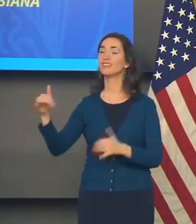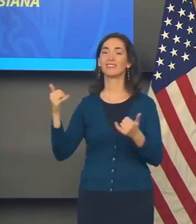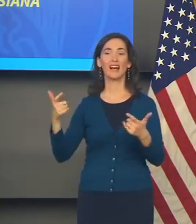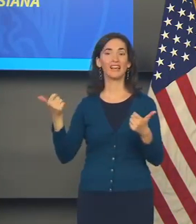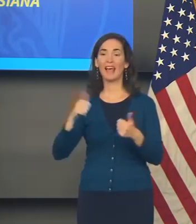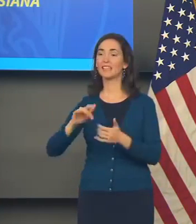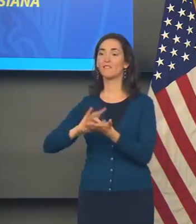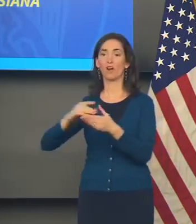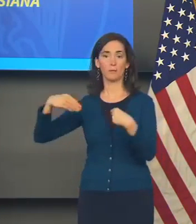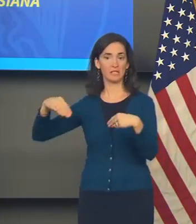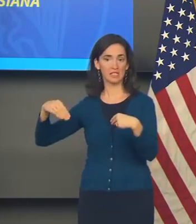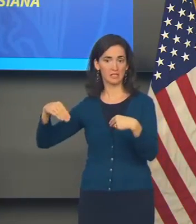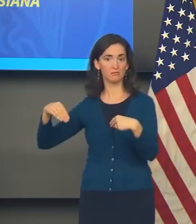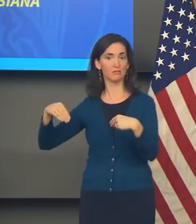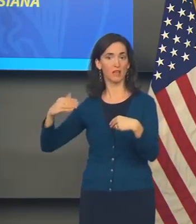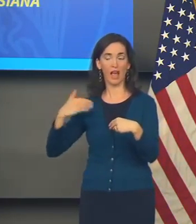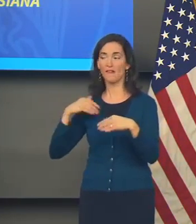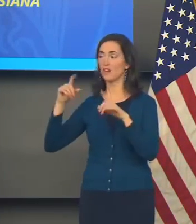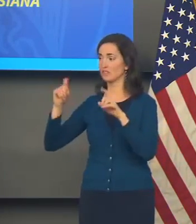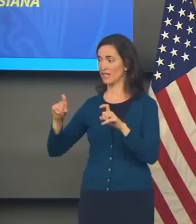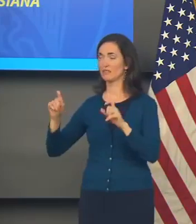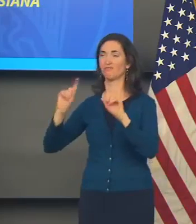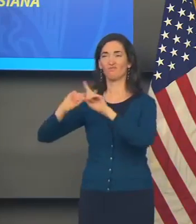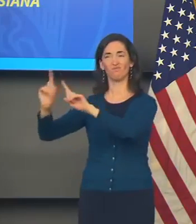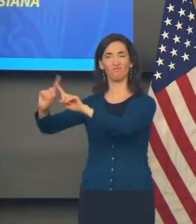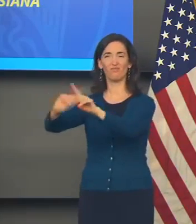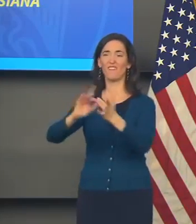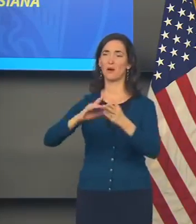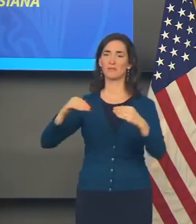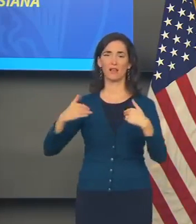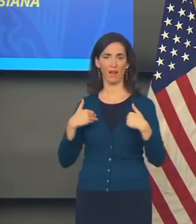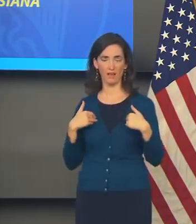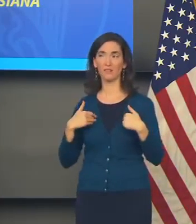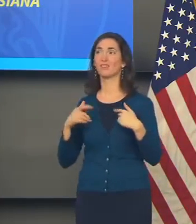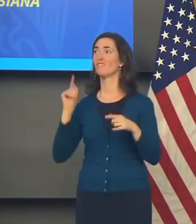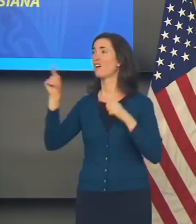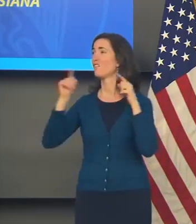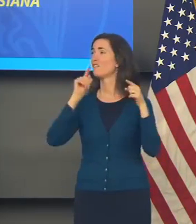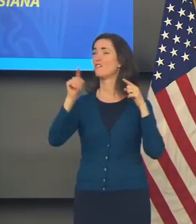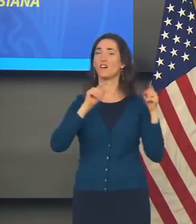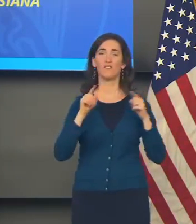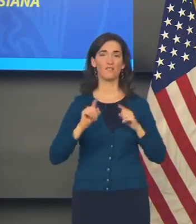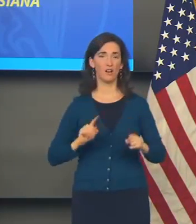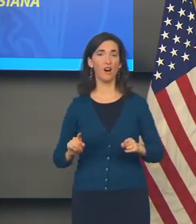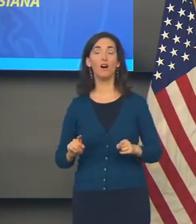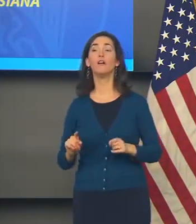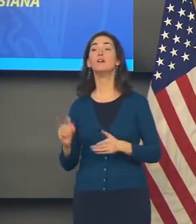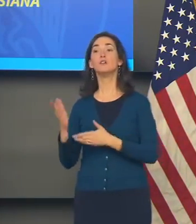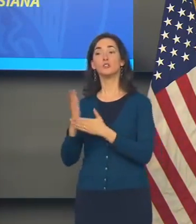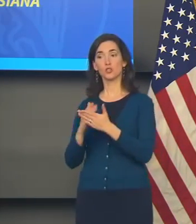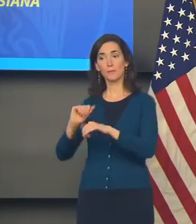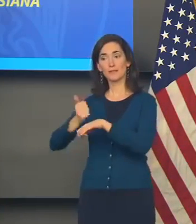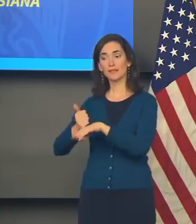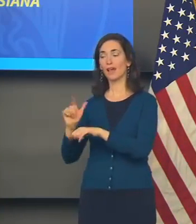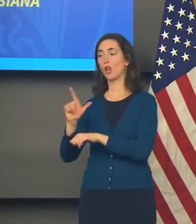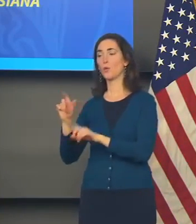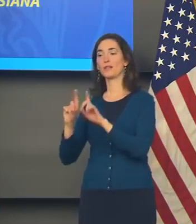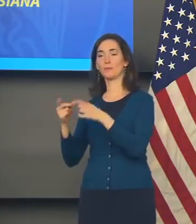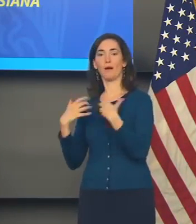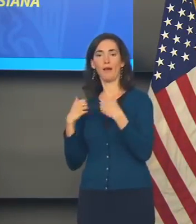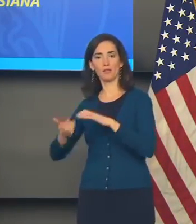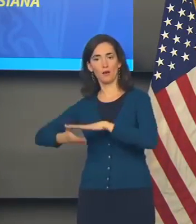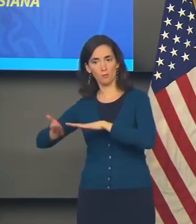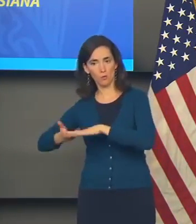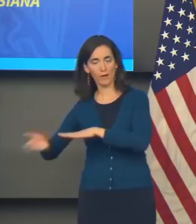now offers testing. Testing is available in a number of other areas, including sites operated by the Louisiana Department of Health and the National